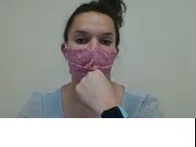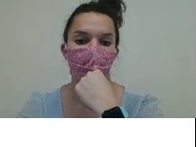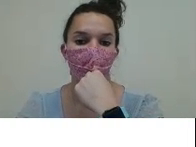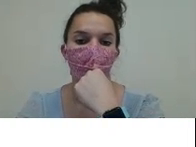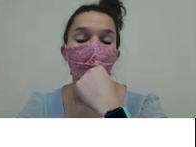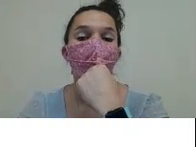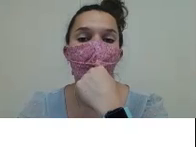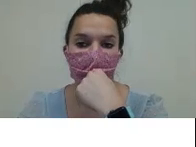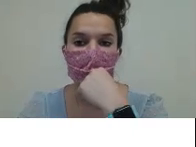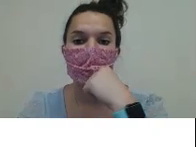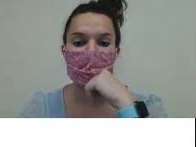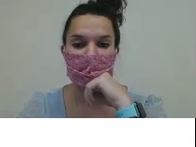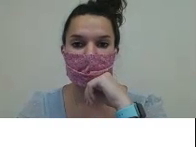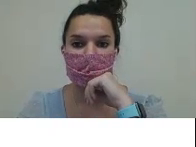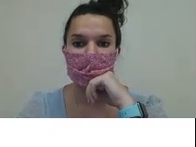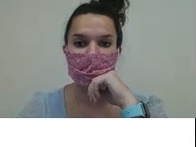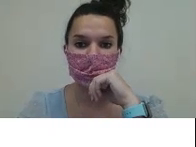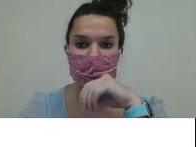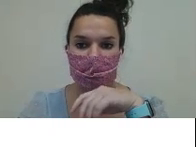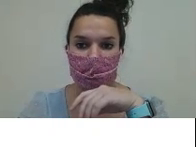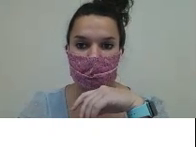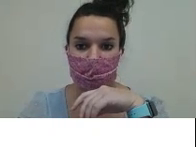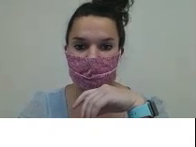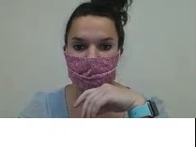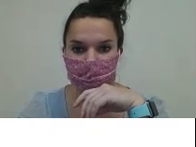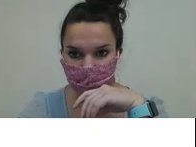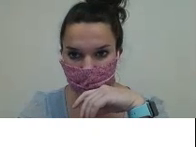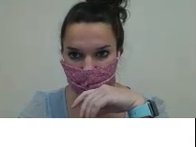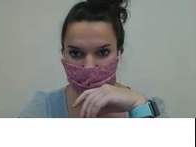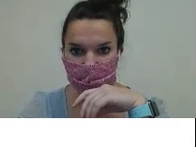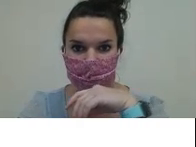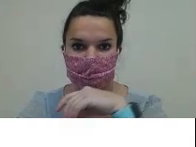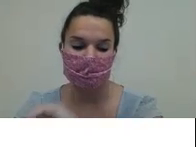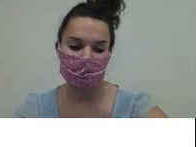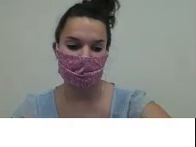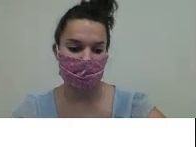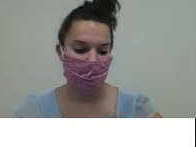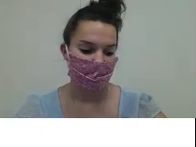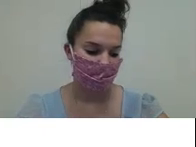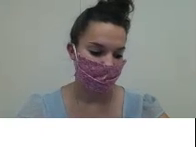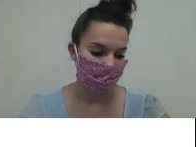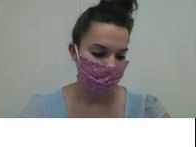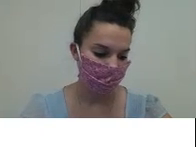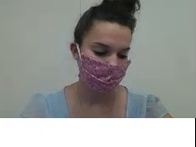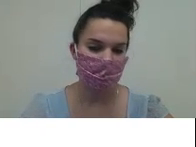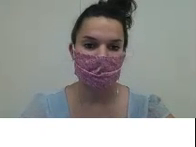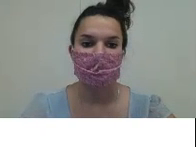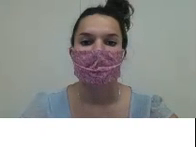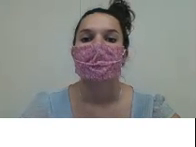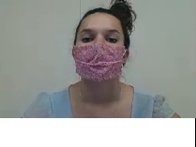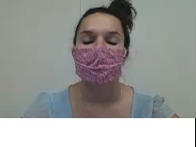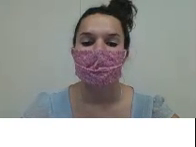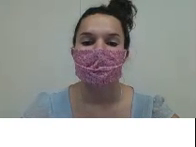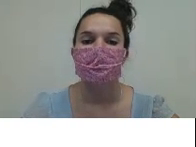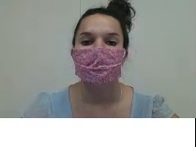have? Five bears. Very good, my friends. That is exactly right. Now it's your turn.